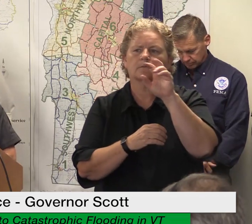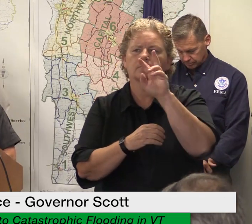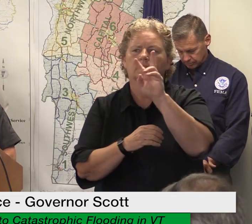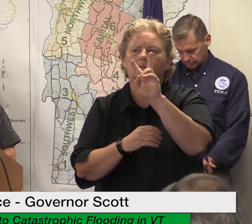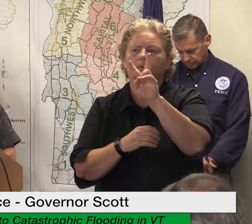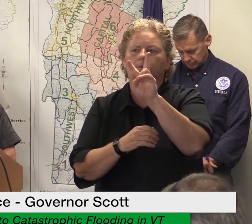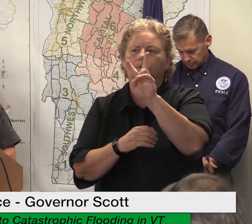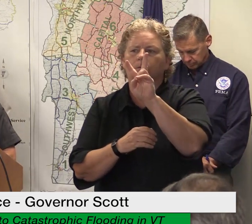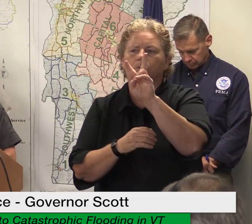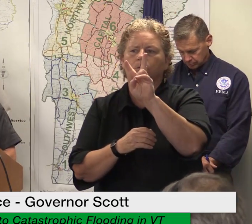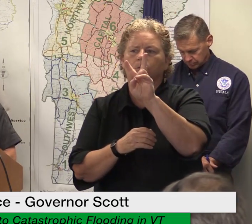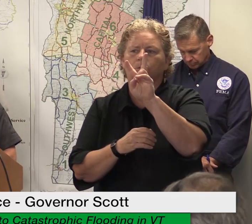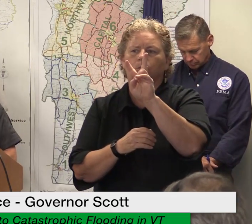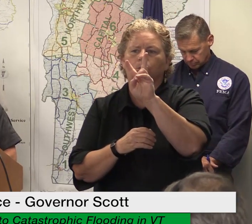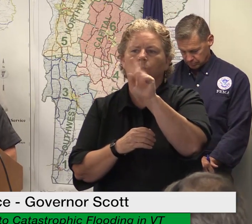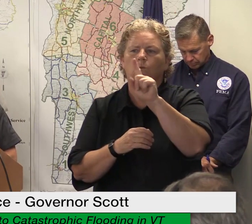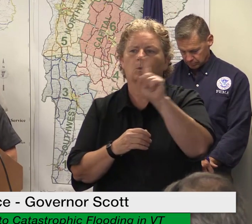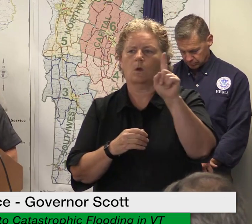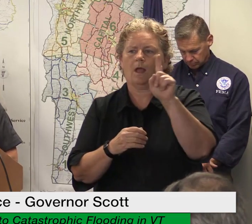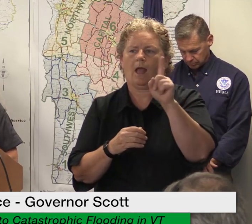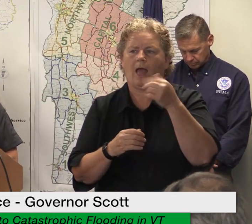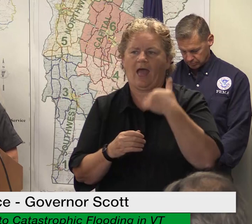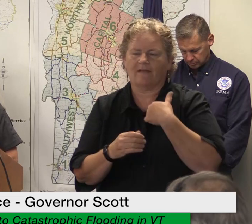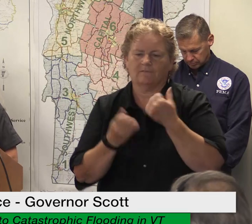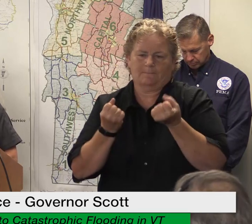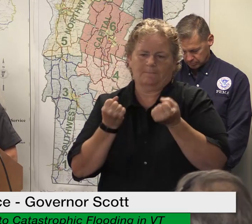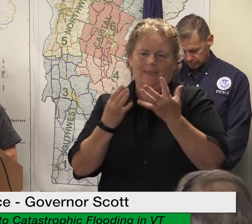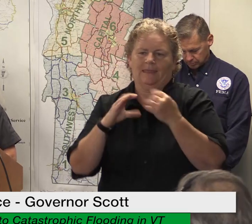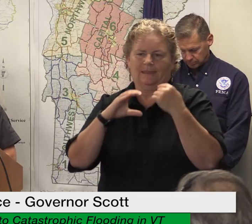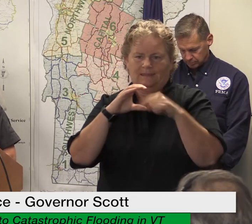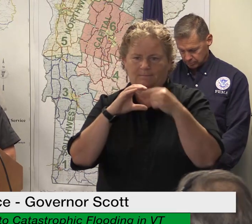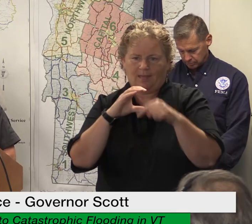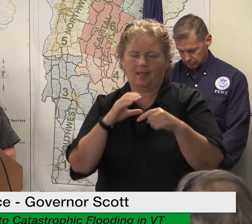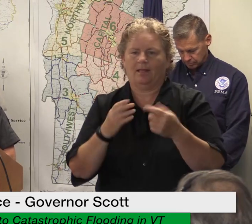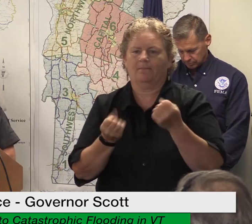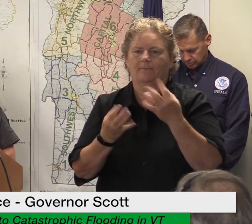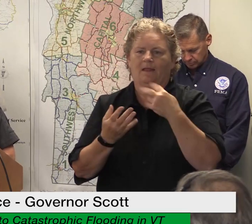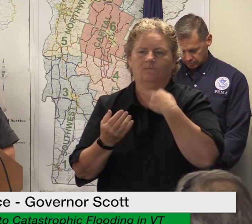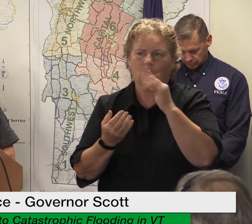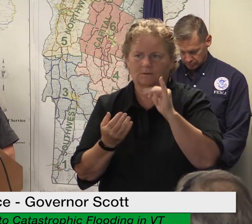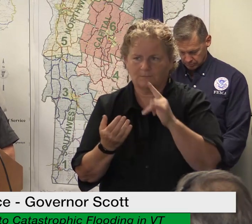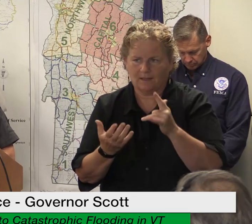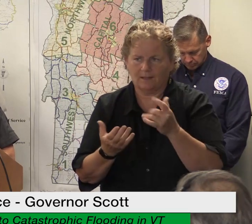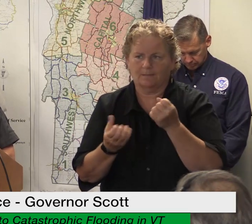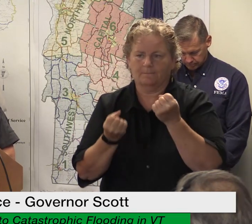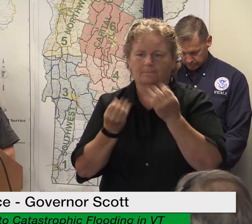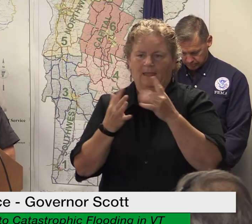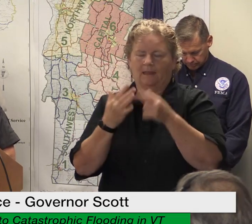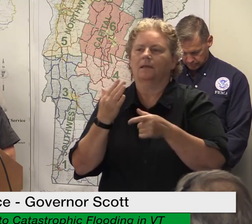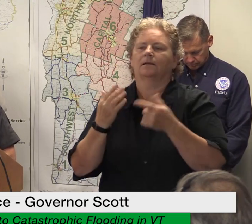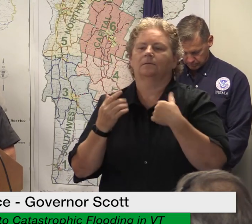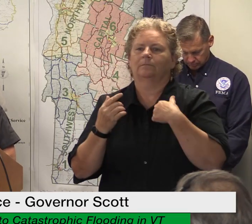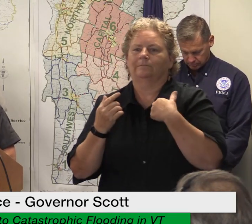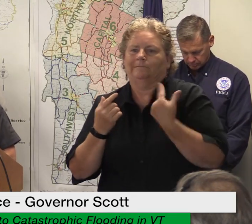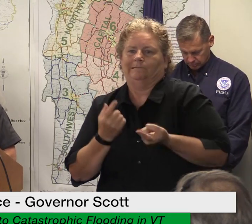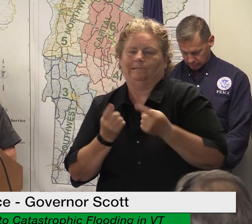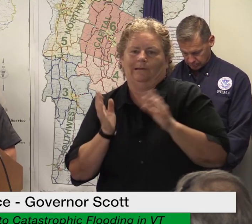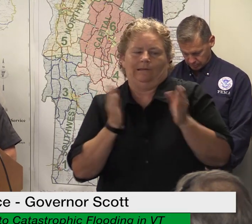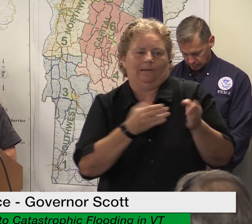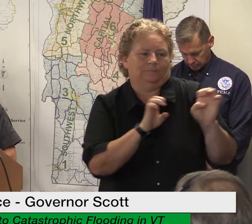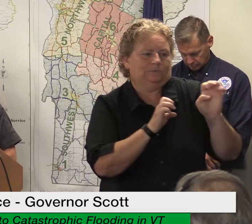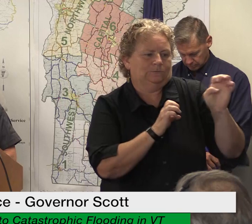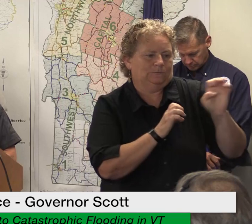voice messages and incidents entered via the electronic form we responded in two ways first by adding additional